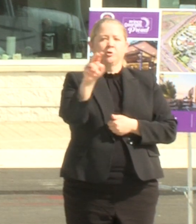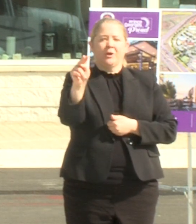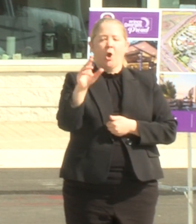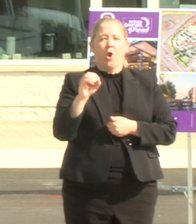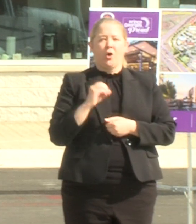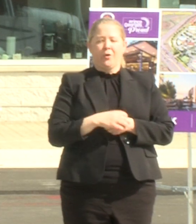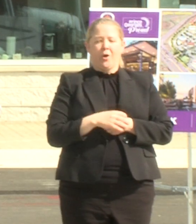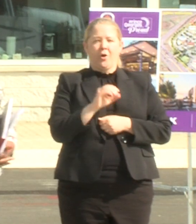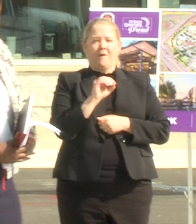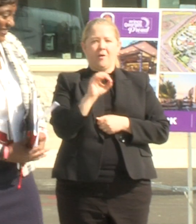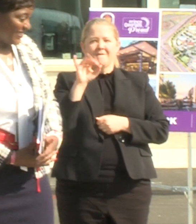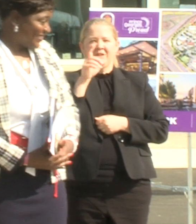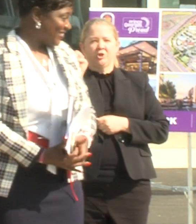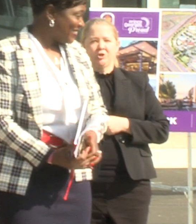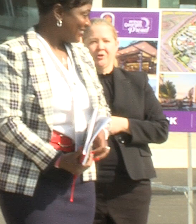rogers